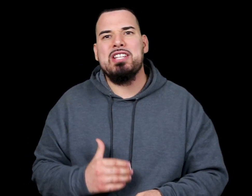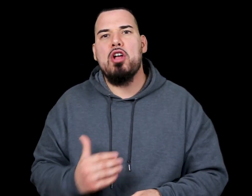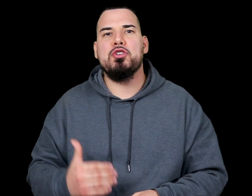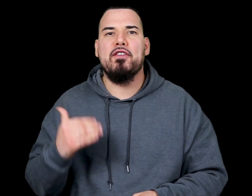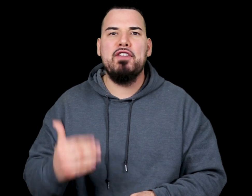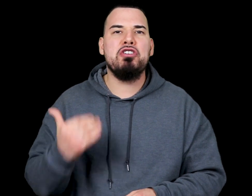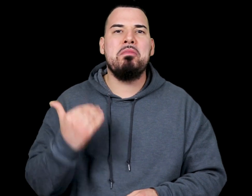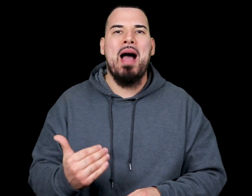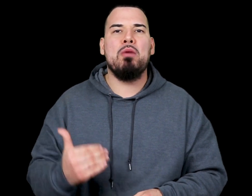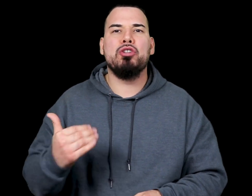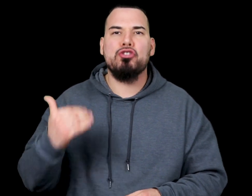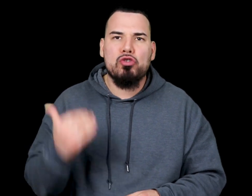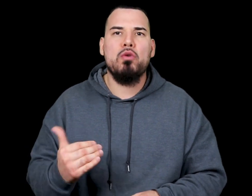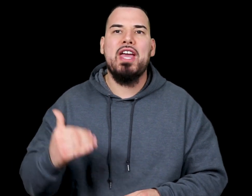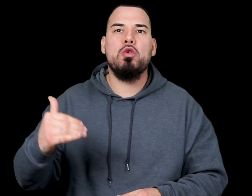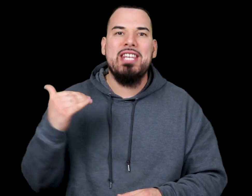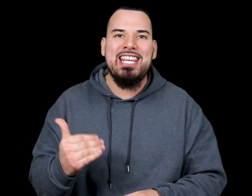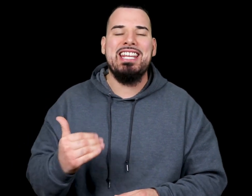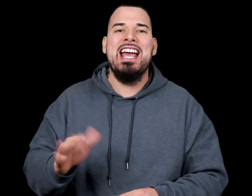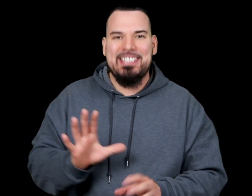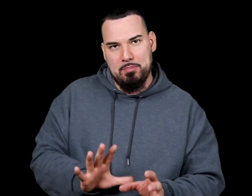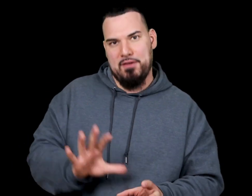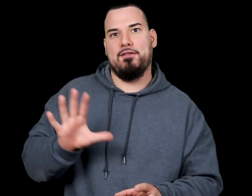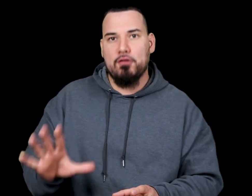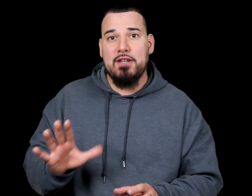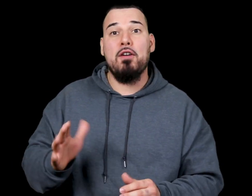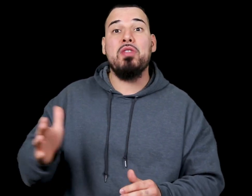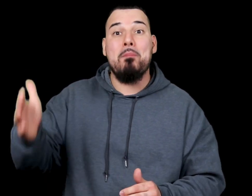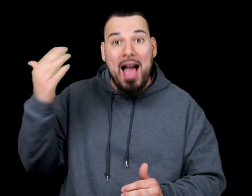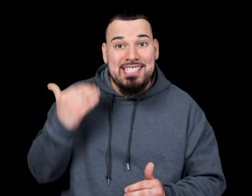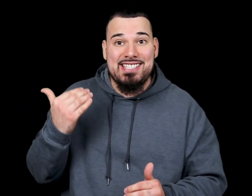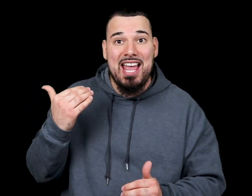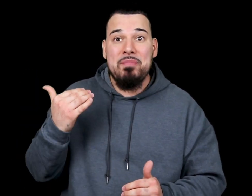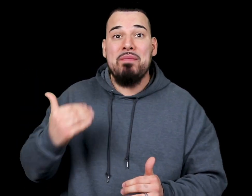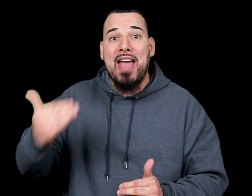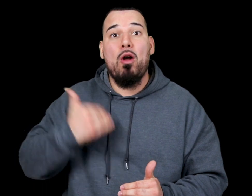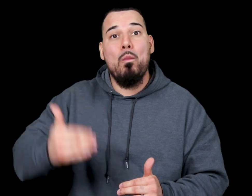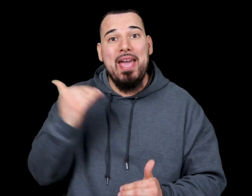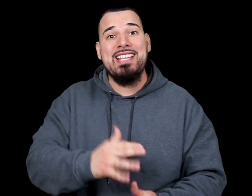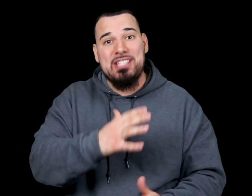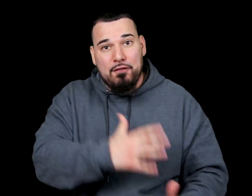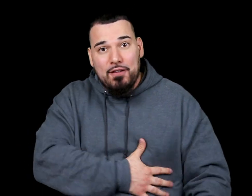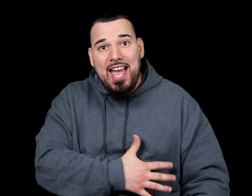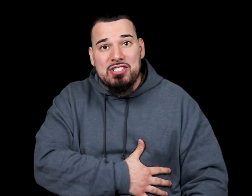read is also to fill your mind with the truth that you need to be free from the mindset that obeys the flesh